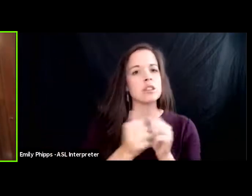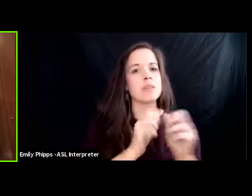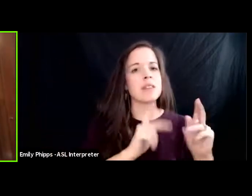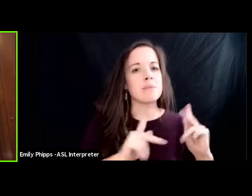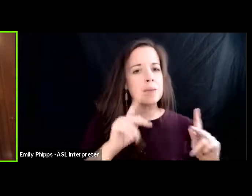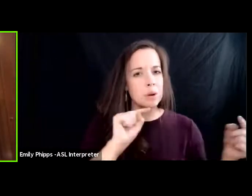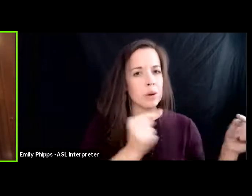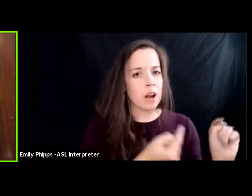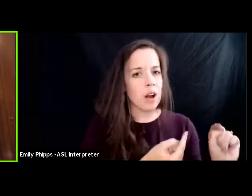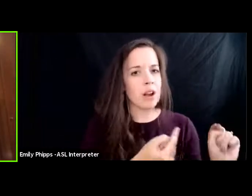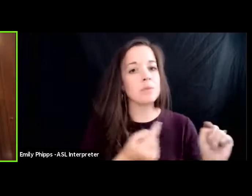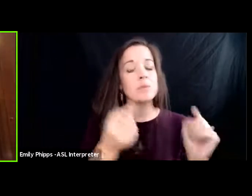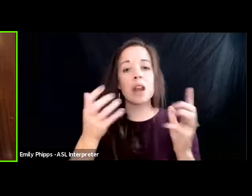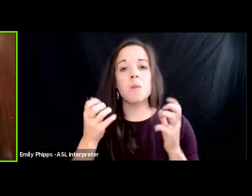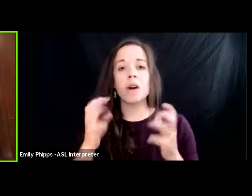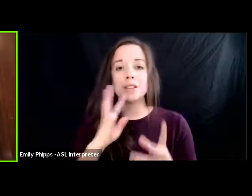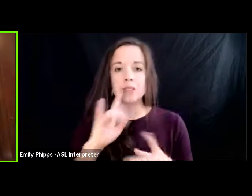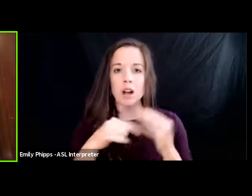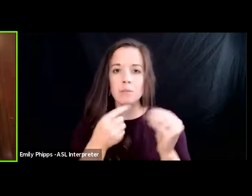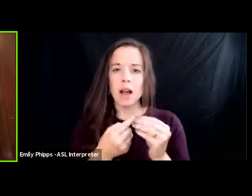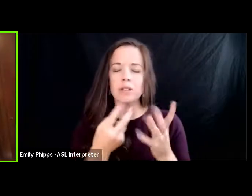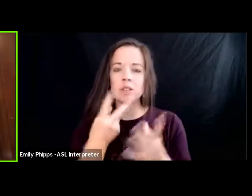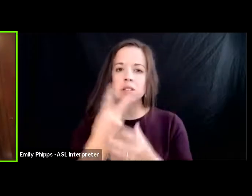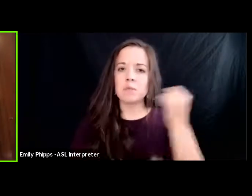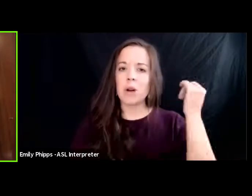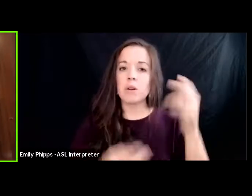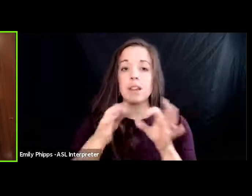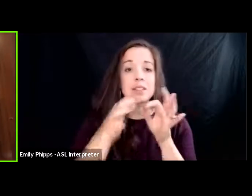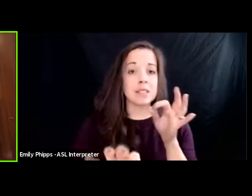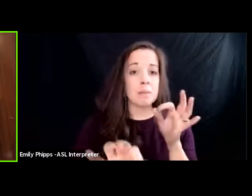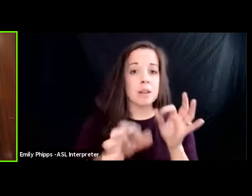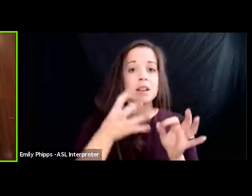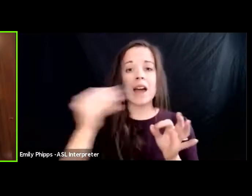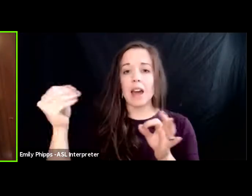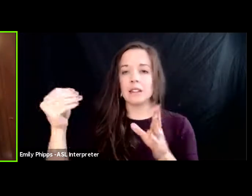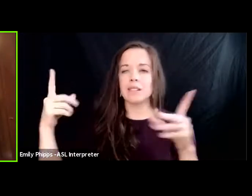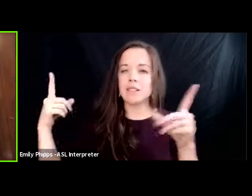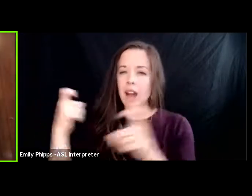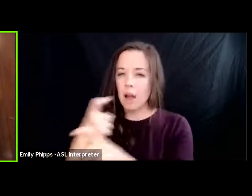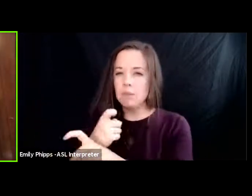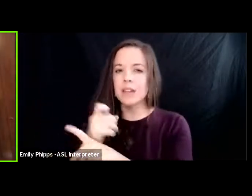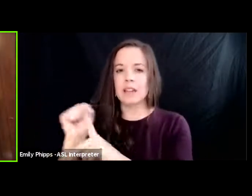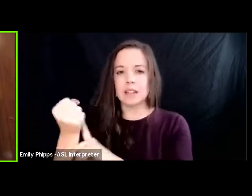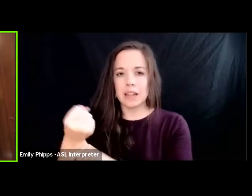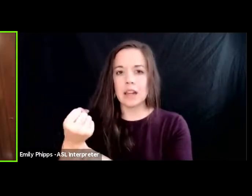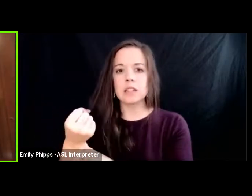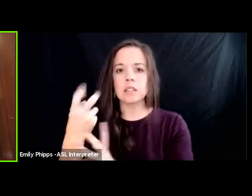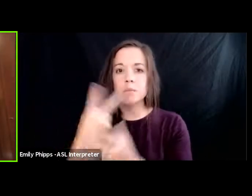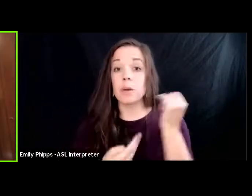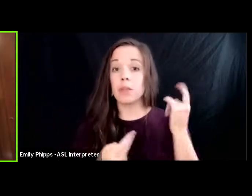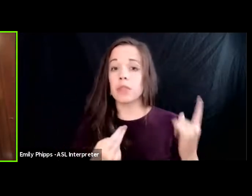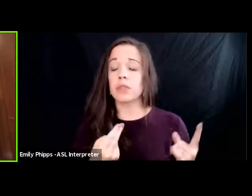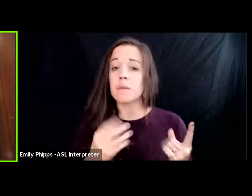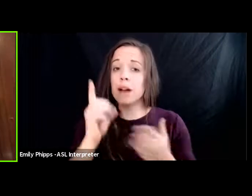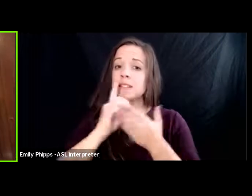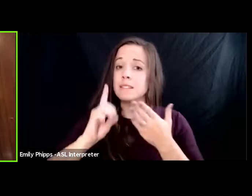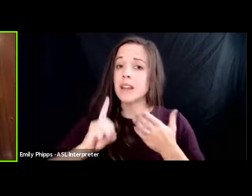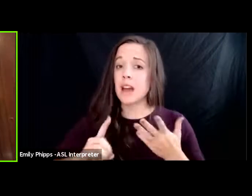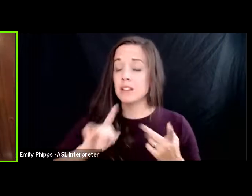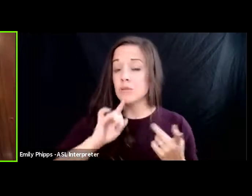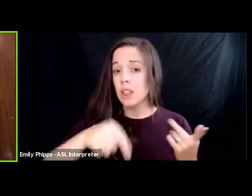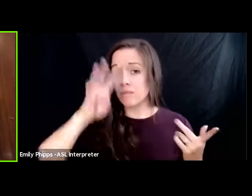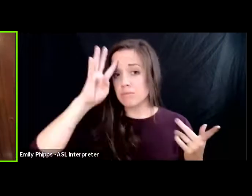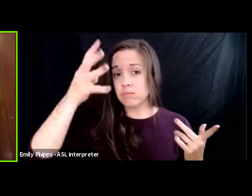what i want to talk to you about is both a simple case and a very complicated case by design essentially by